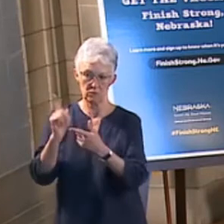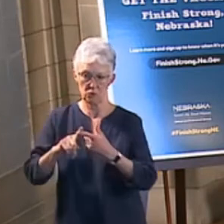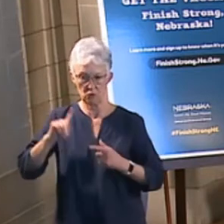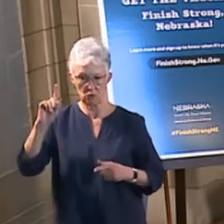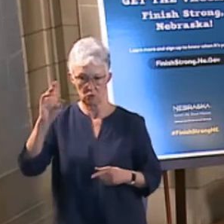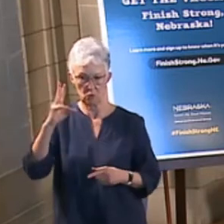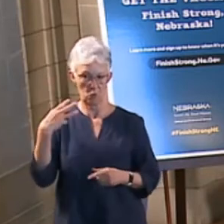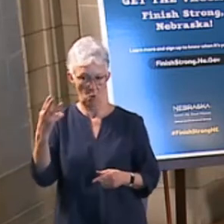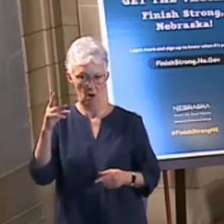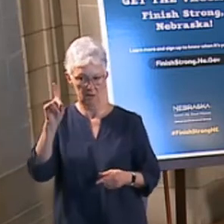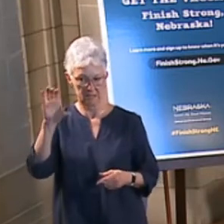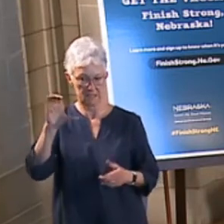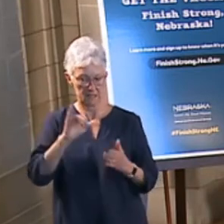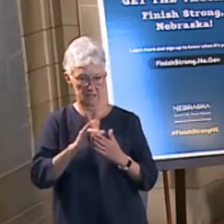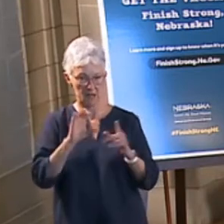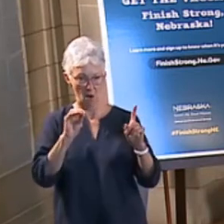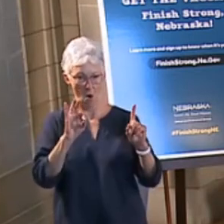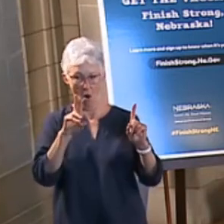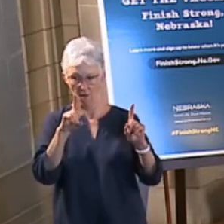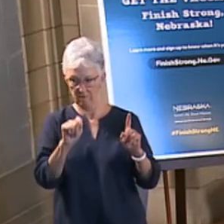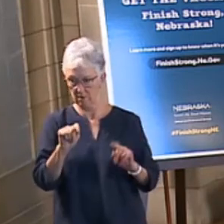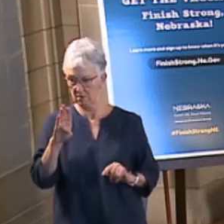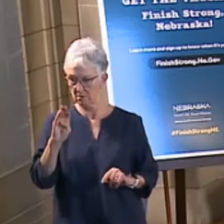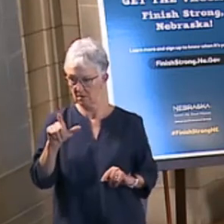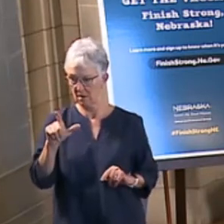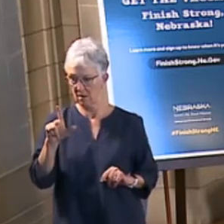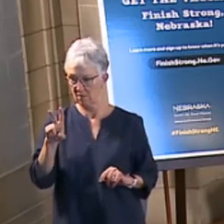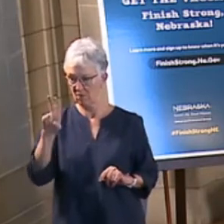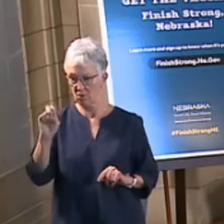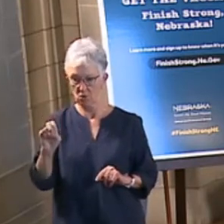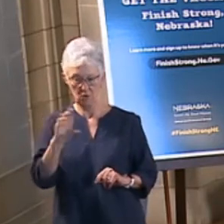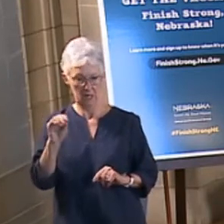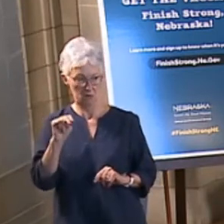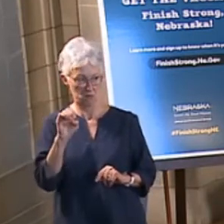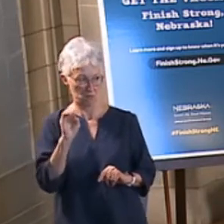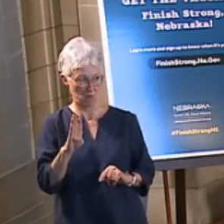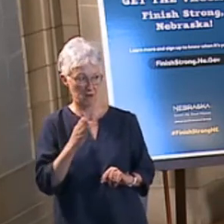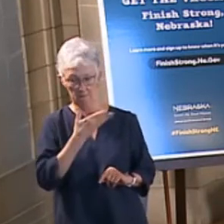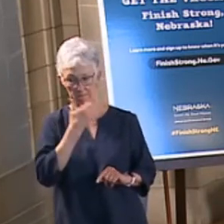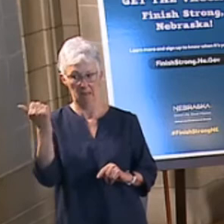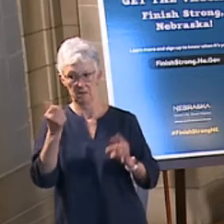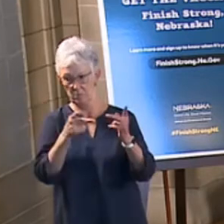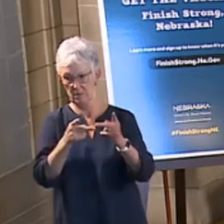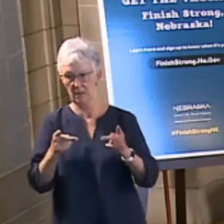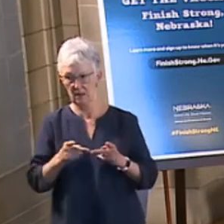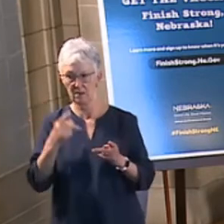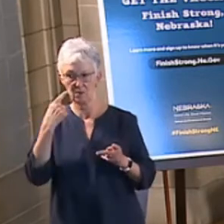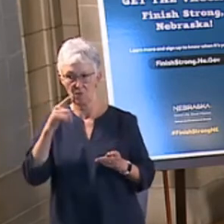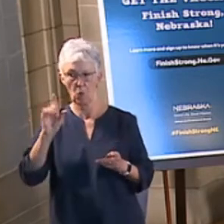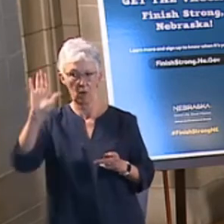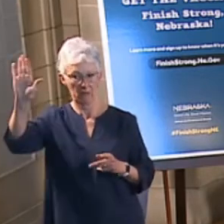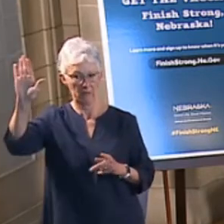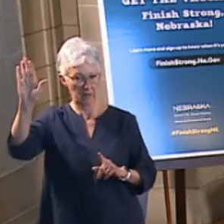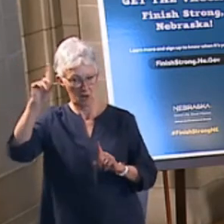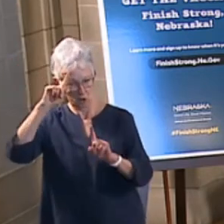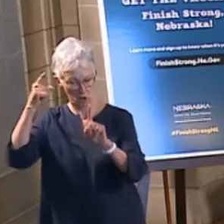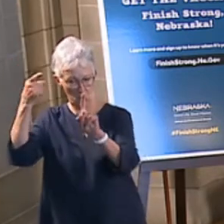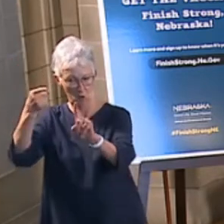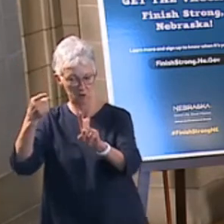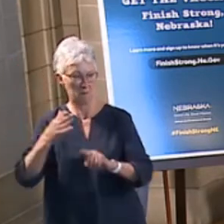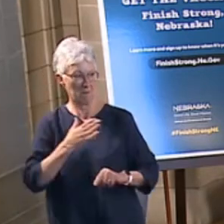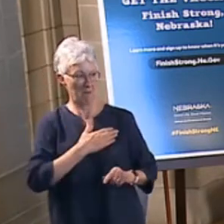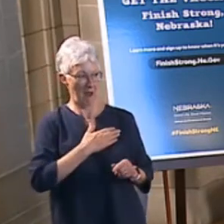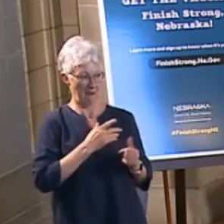Bellevue, and Nebraska are the best places for missions. This is my first bill as a state senator to be signed into